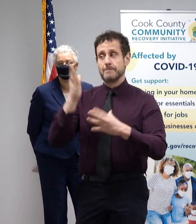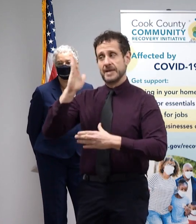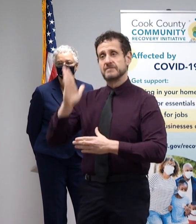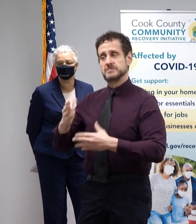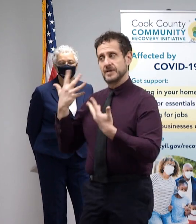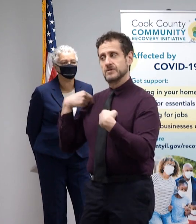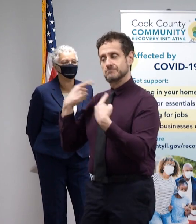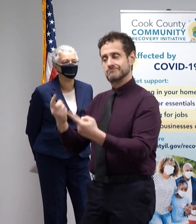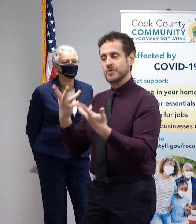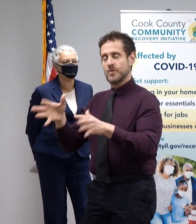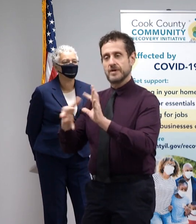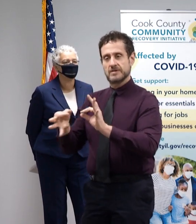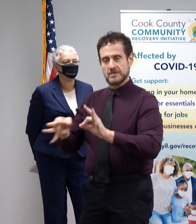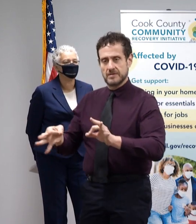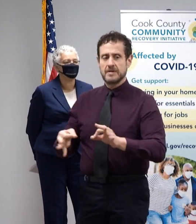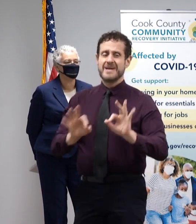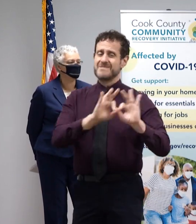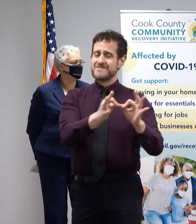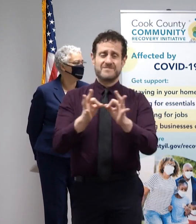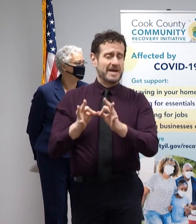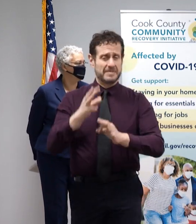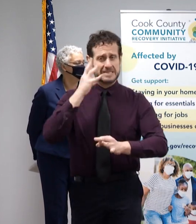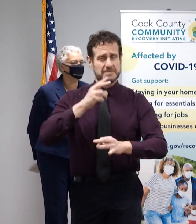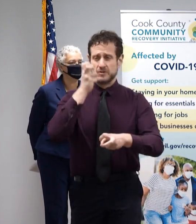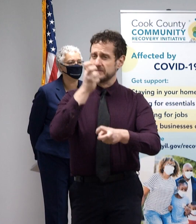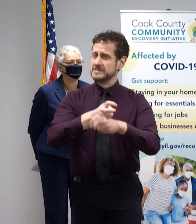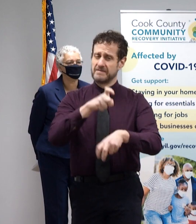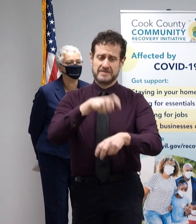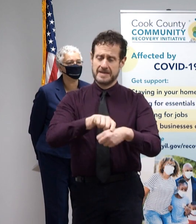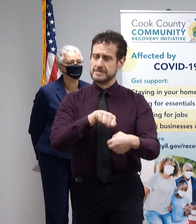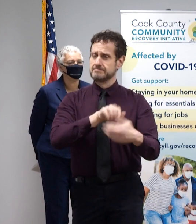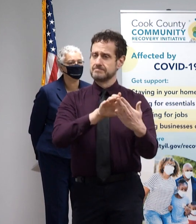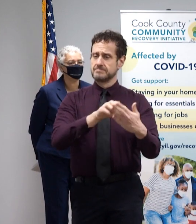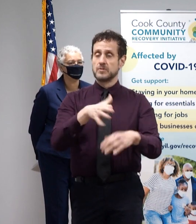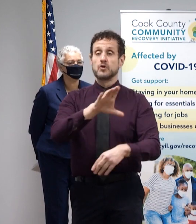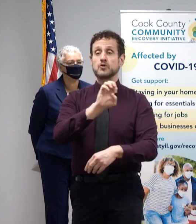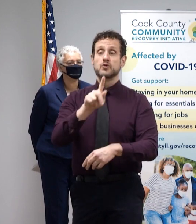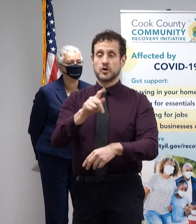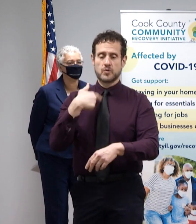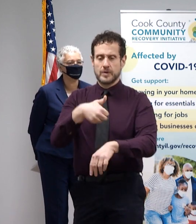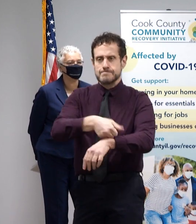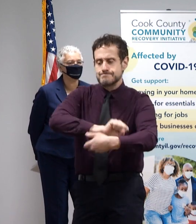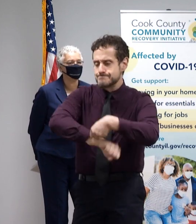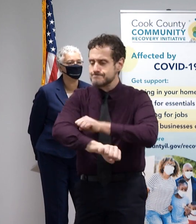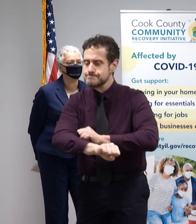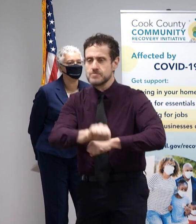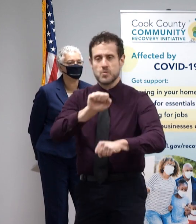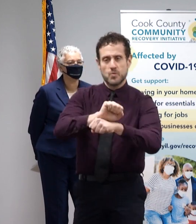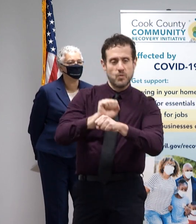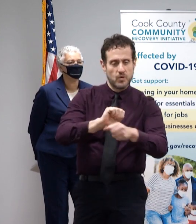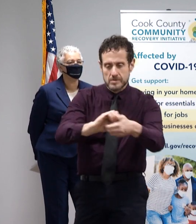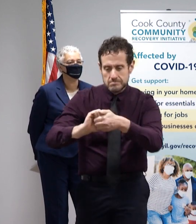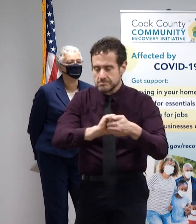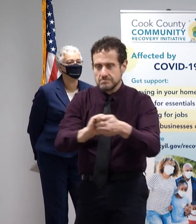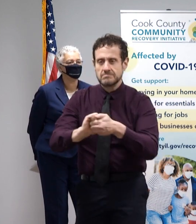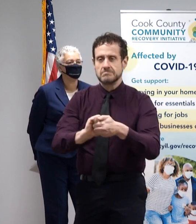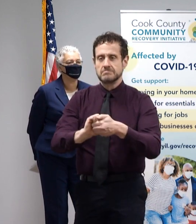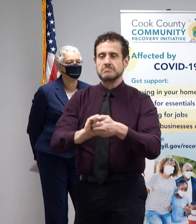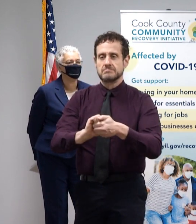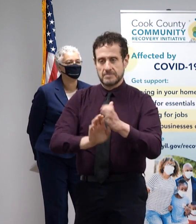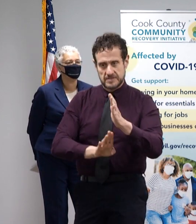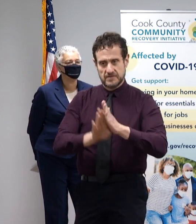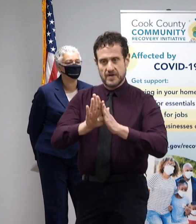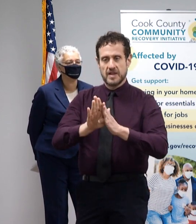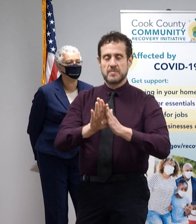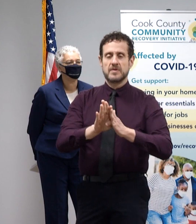some very difficult times. Cook County will continue to roll up our sleeves, leverage our networks, and build on our public,